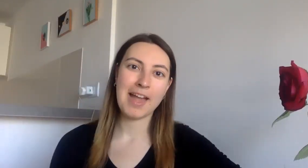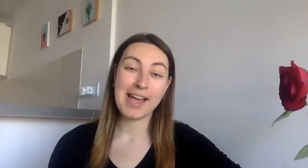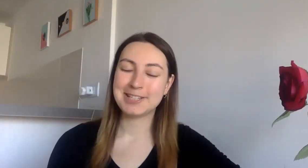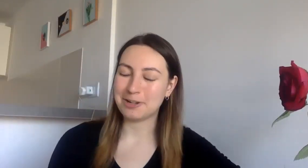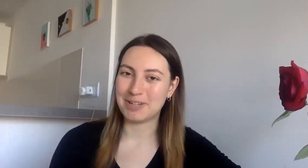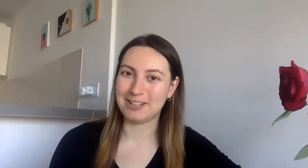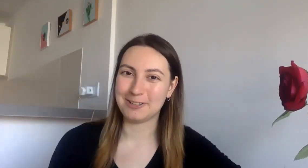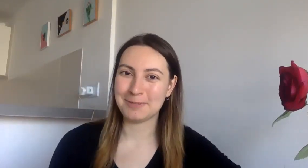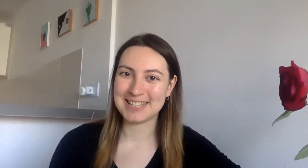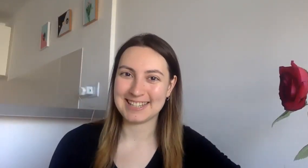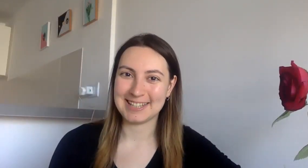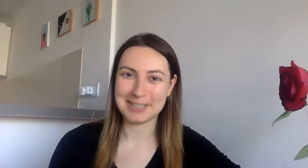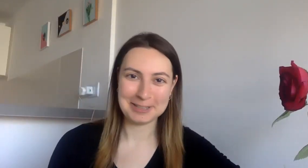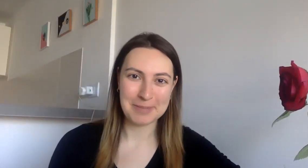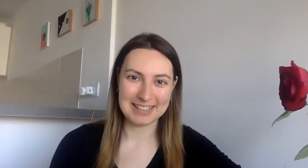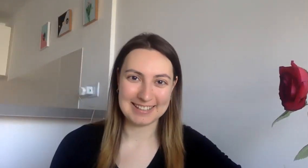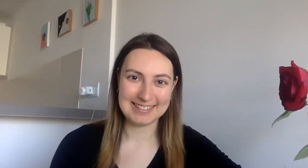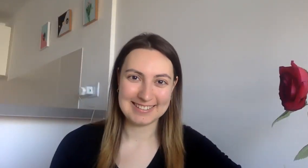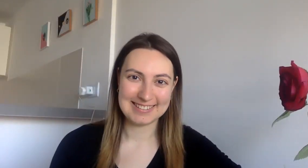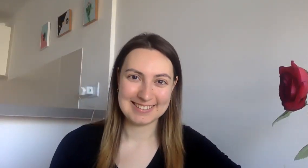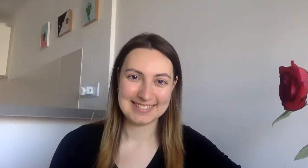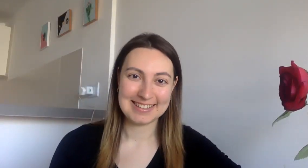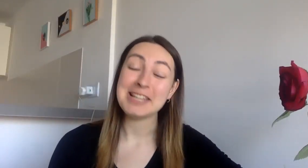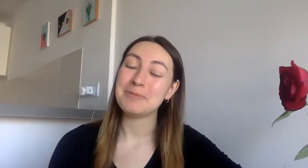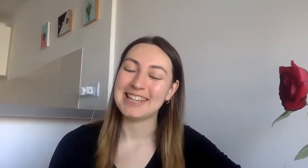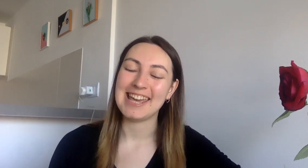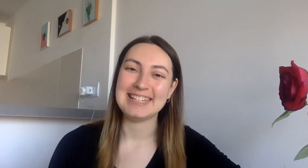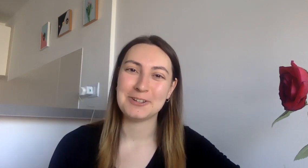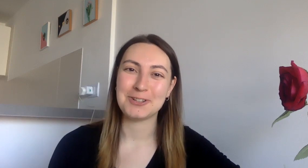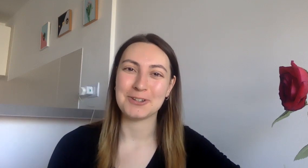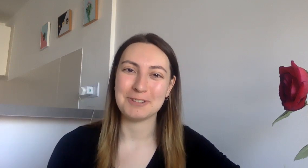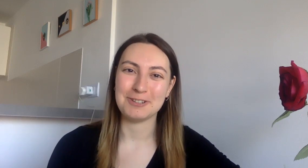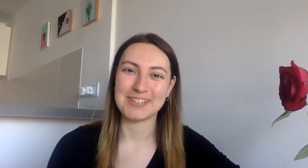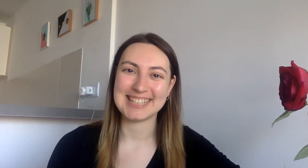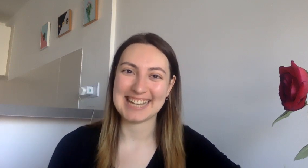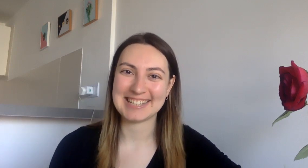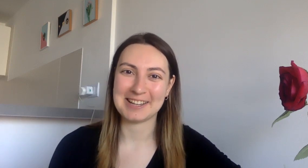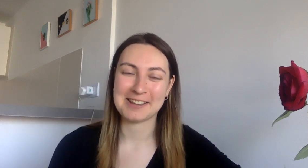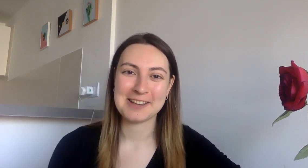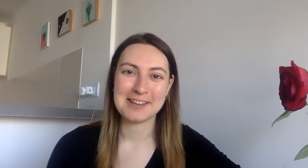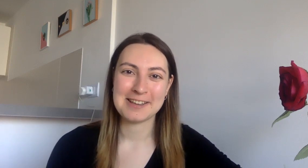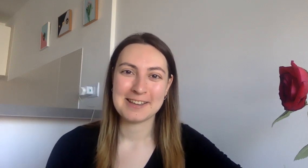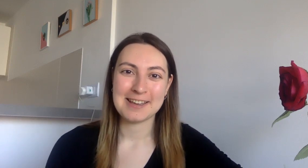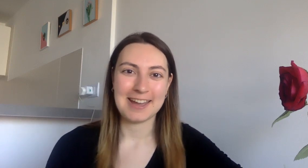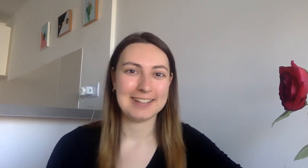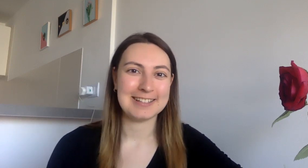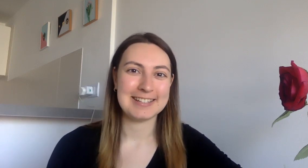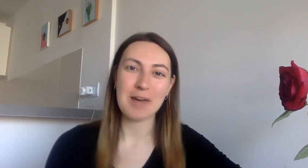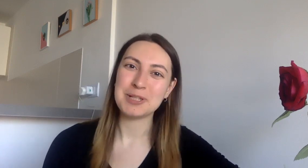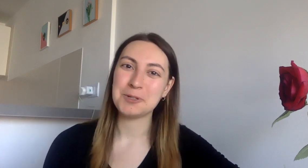Ciao bello! Come stai? Tutto bene? It's me Kate, who is Extreme TV Internationally, and this is episode